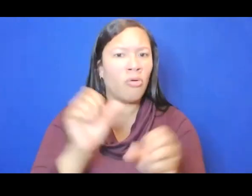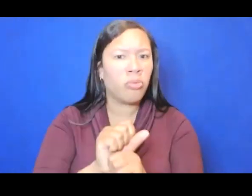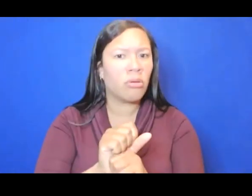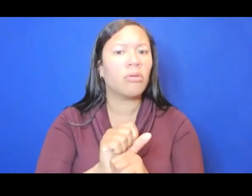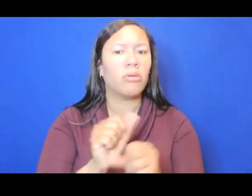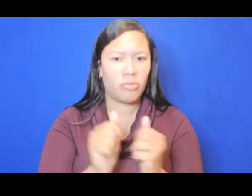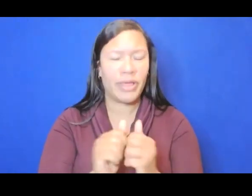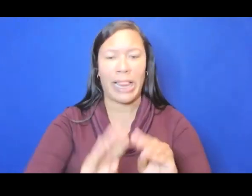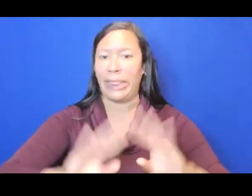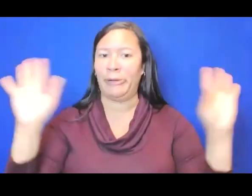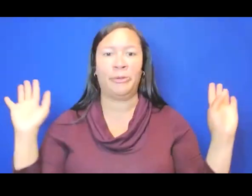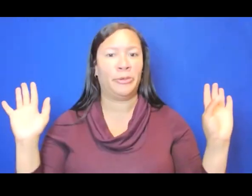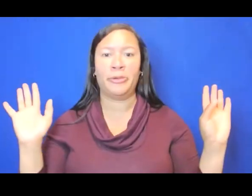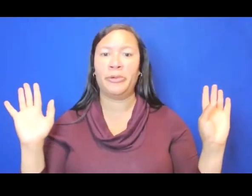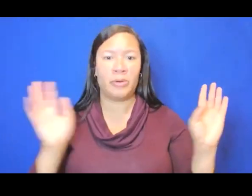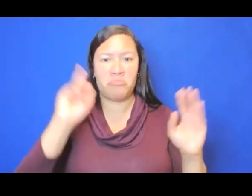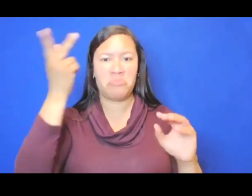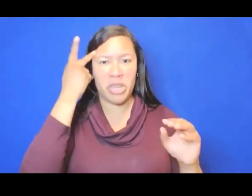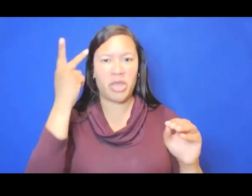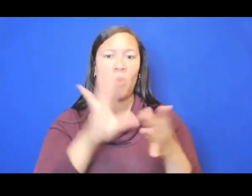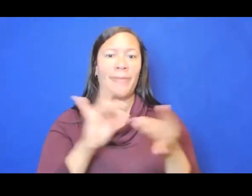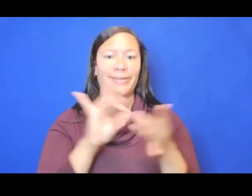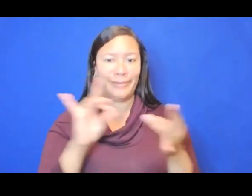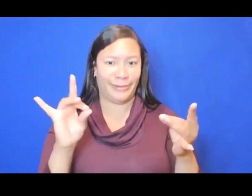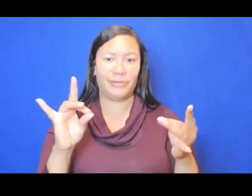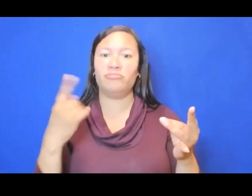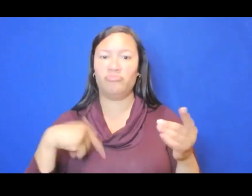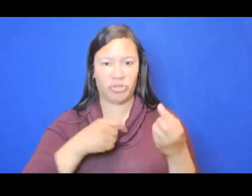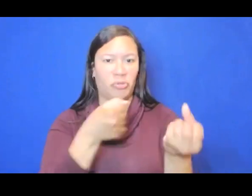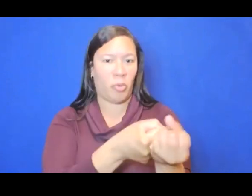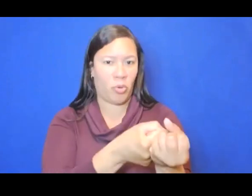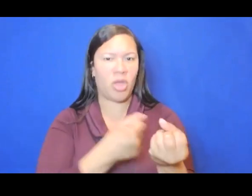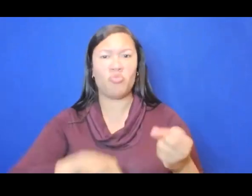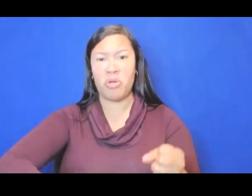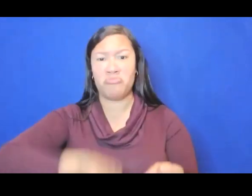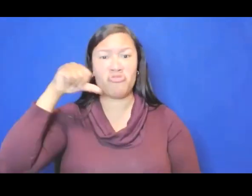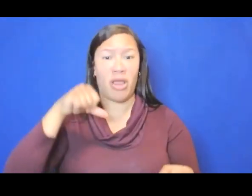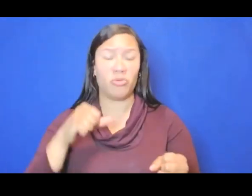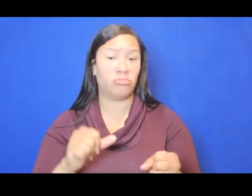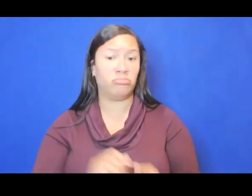very clear political messages behind it. And we're really proud to do that.